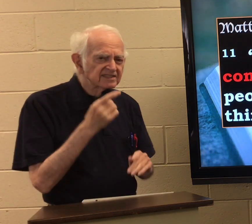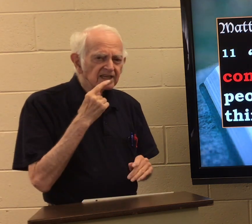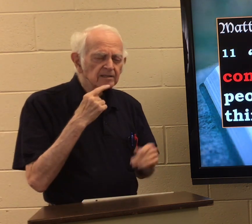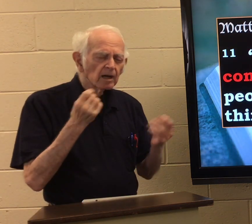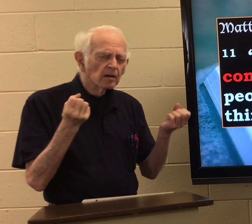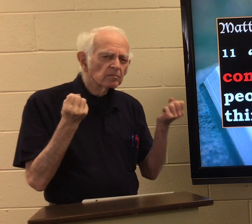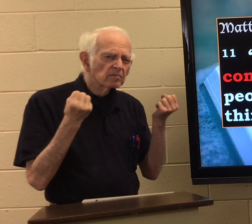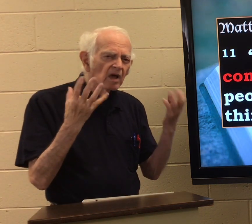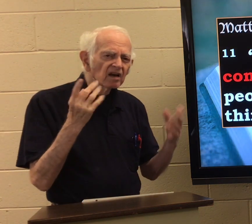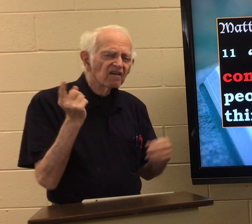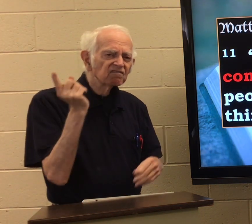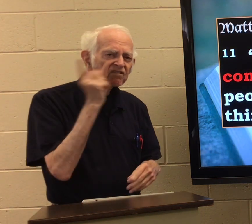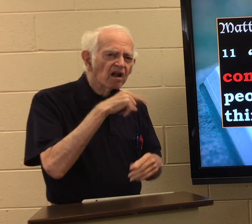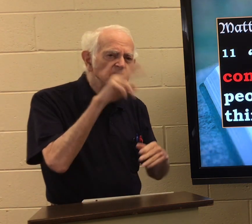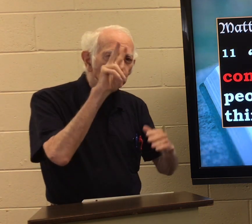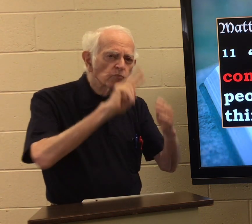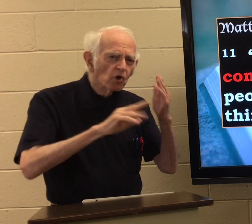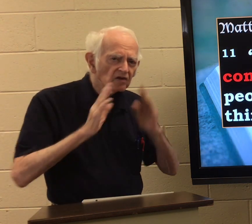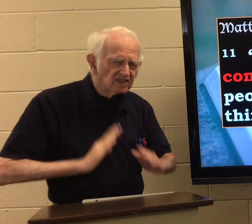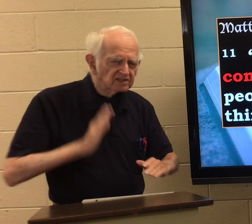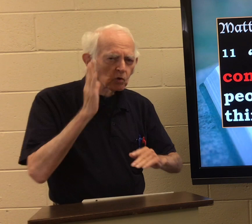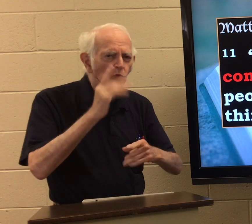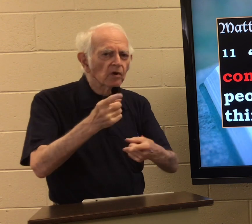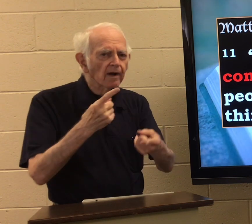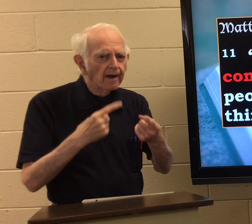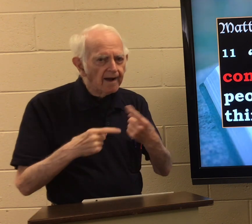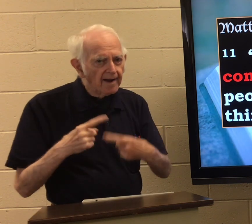Jesus said, many false prophets will come.